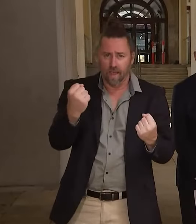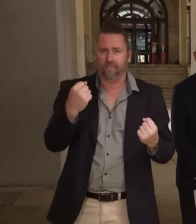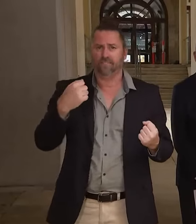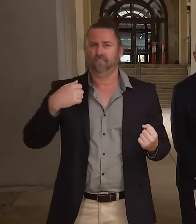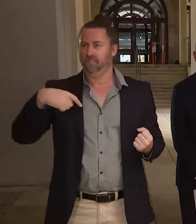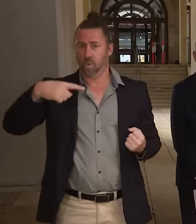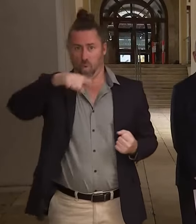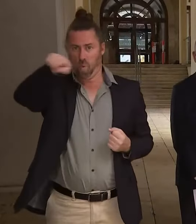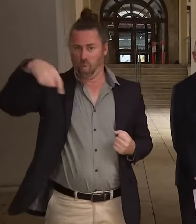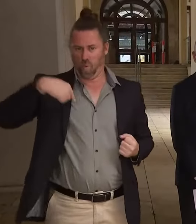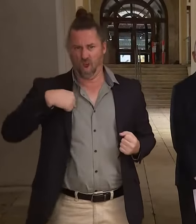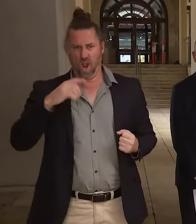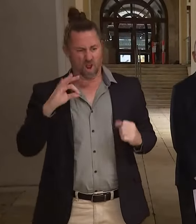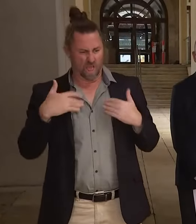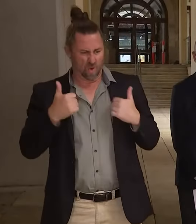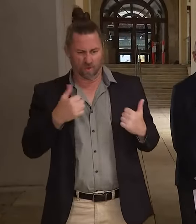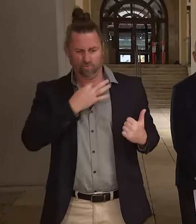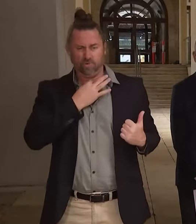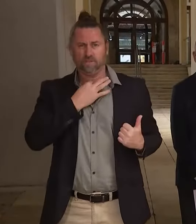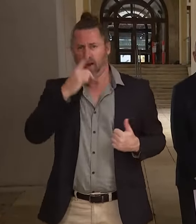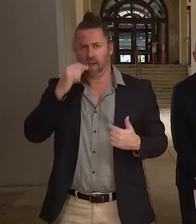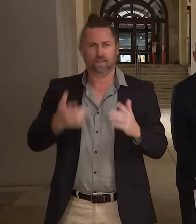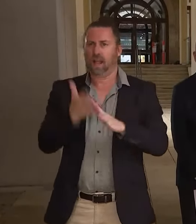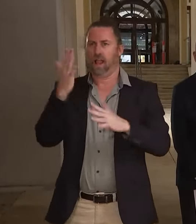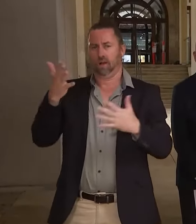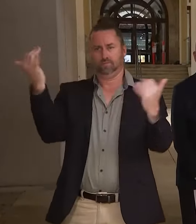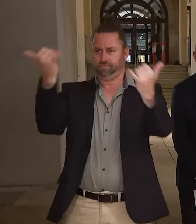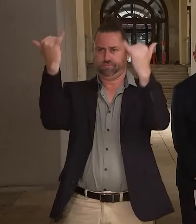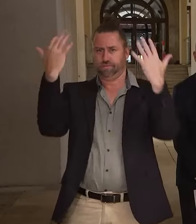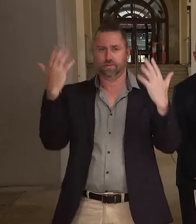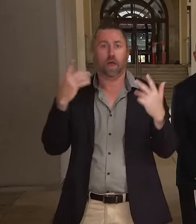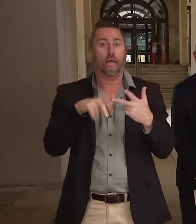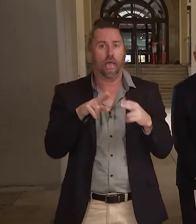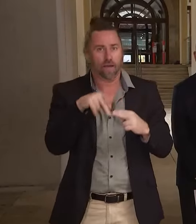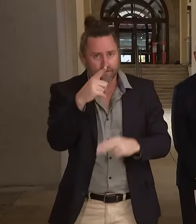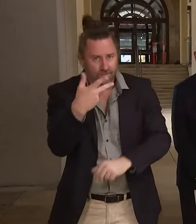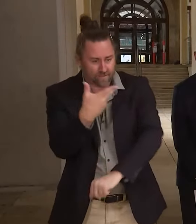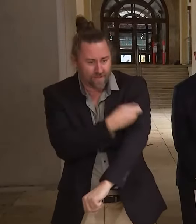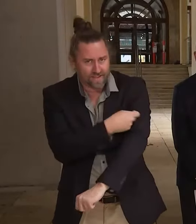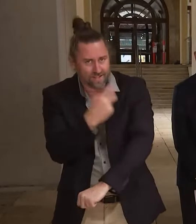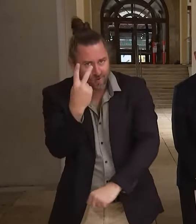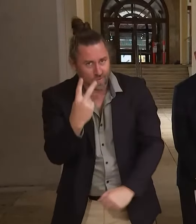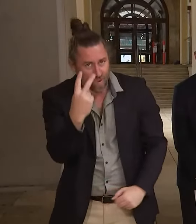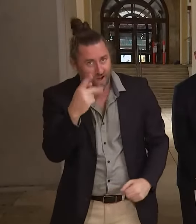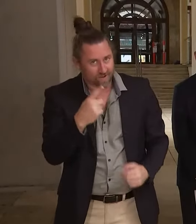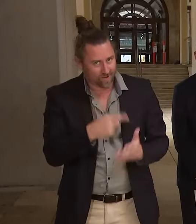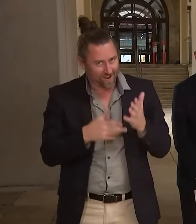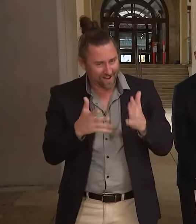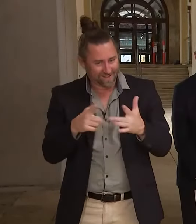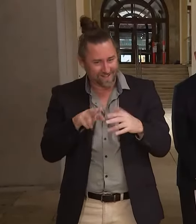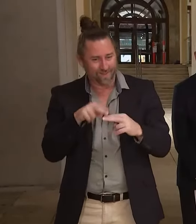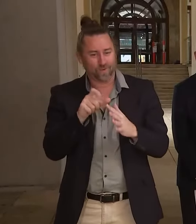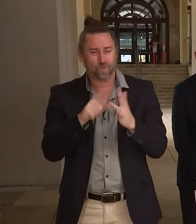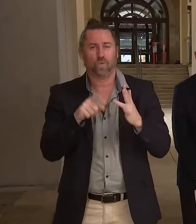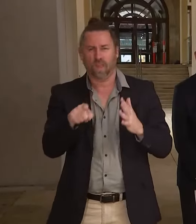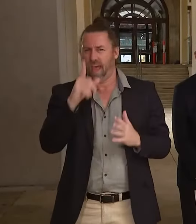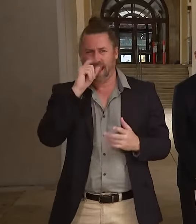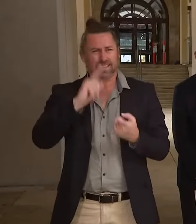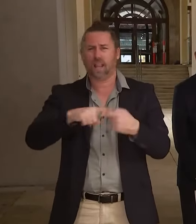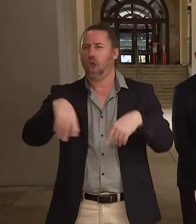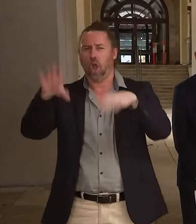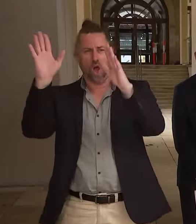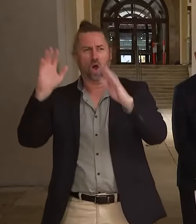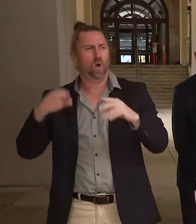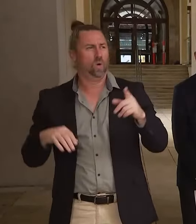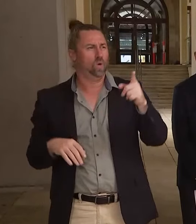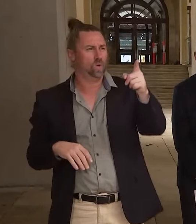vulnerable category, and of course, they're eligible to go out to hotels and pubs and clubs if they're fully vaccinated, then we're not telling people to stay away